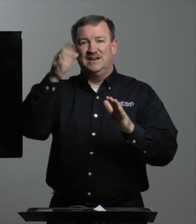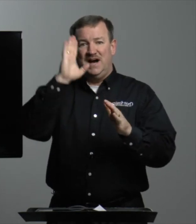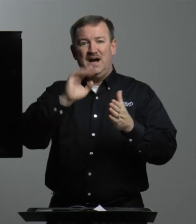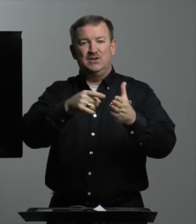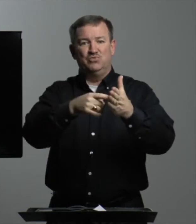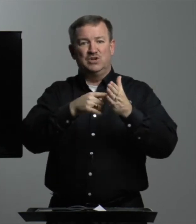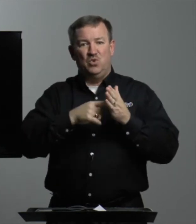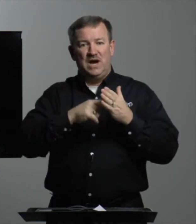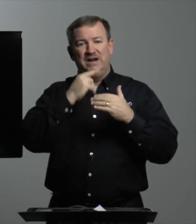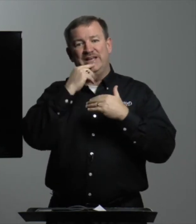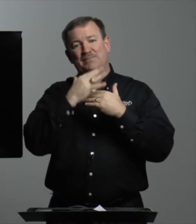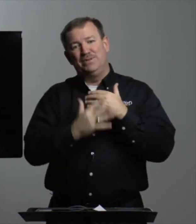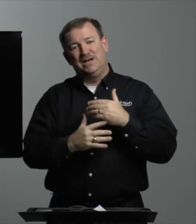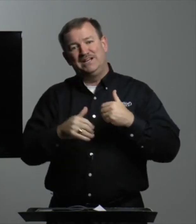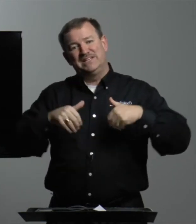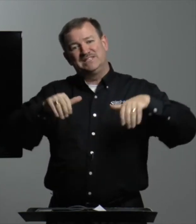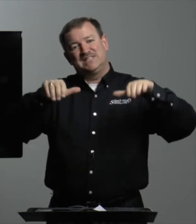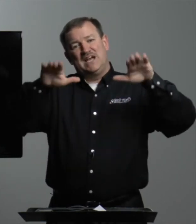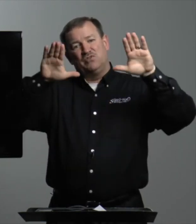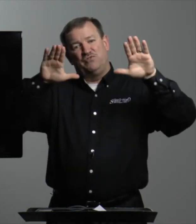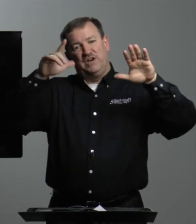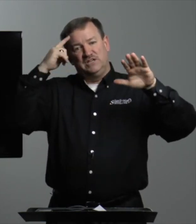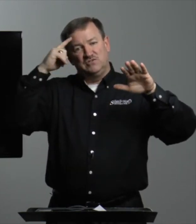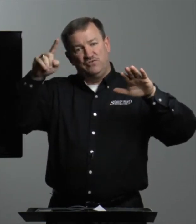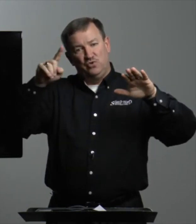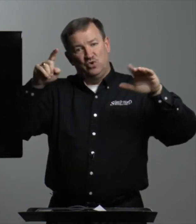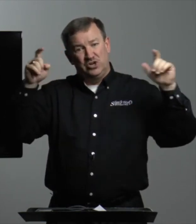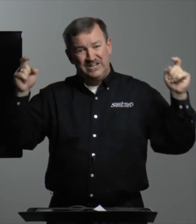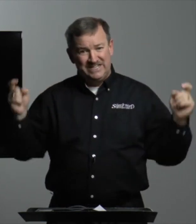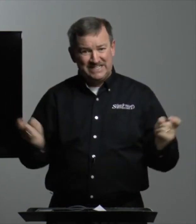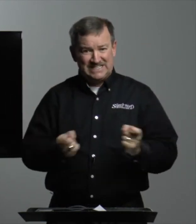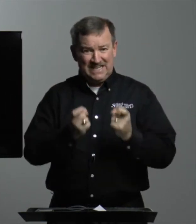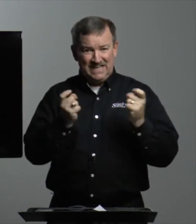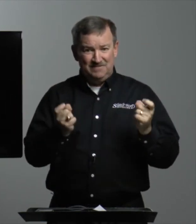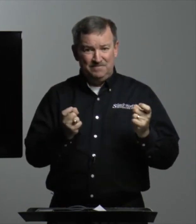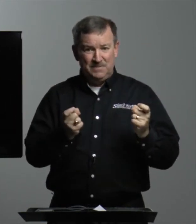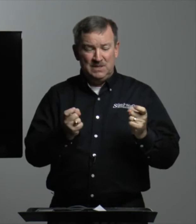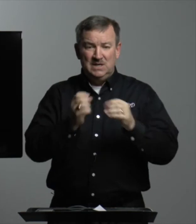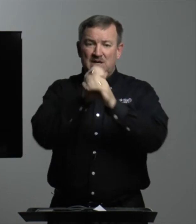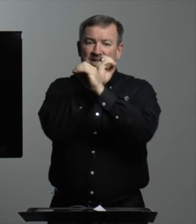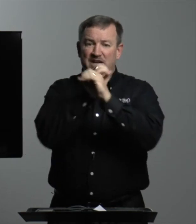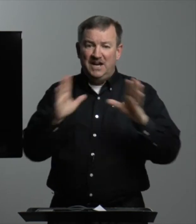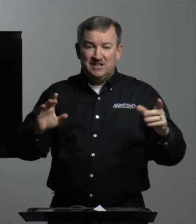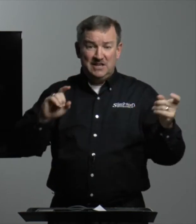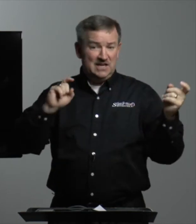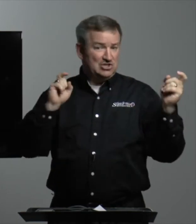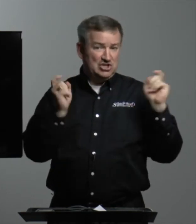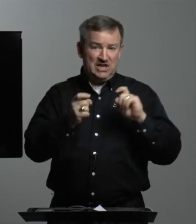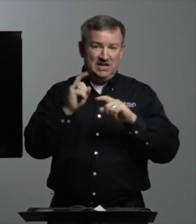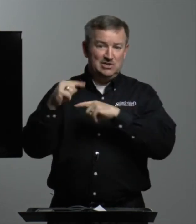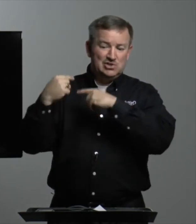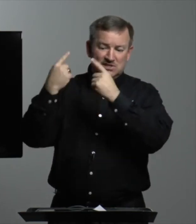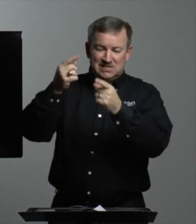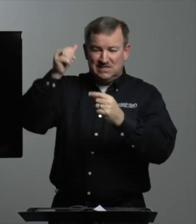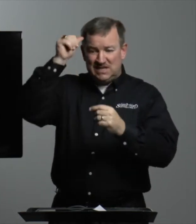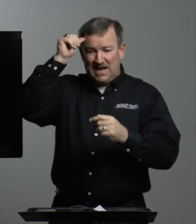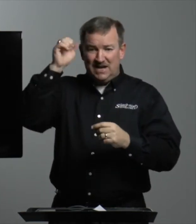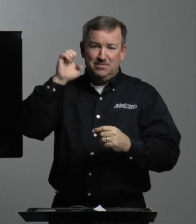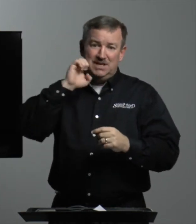God required a blood sacrifice for sin. Nothing has changed since Adam and